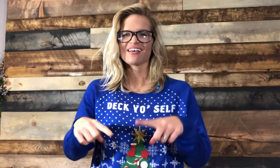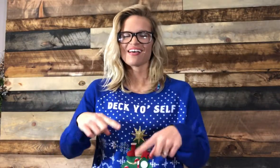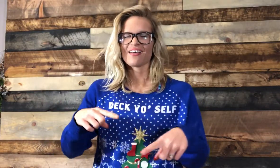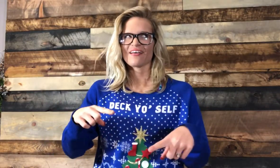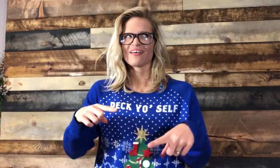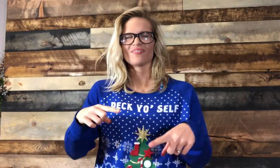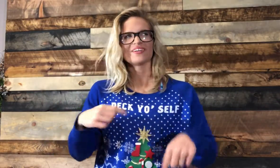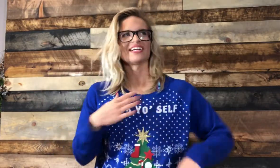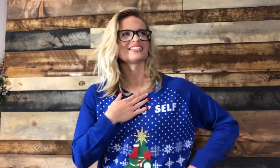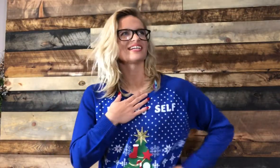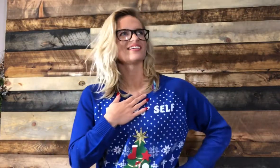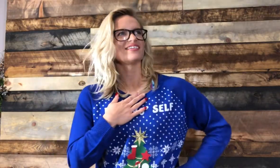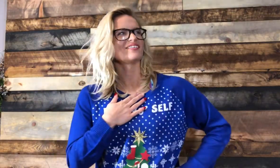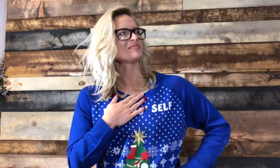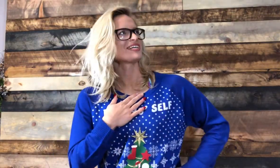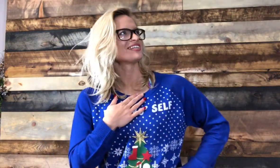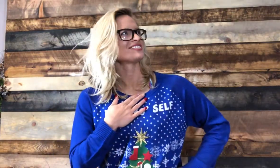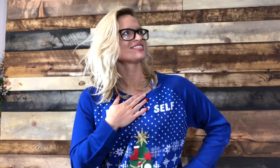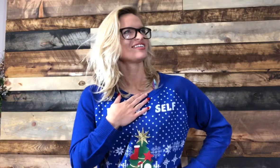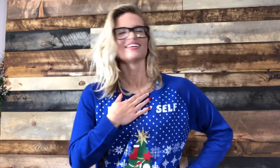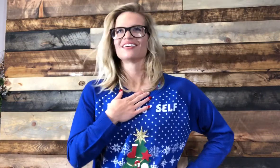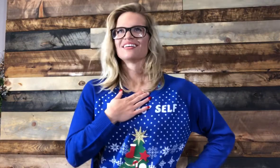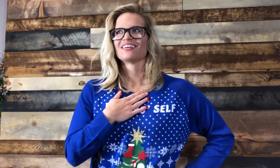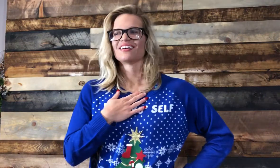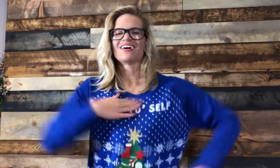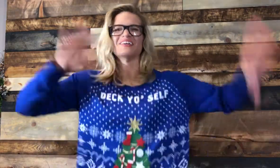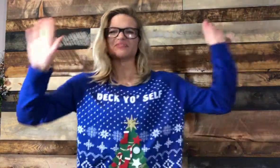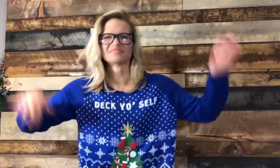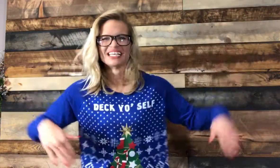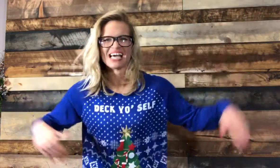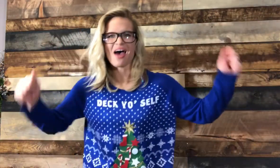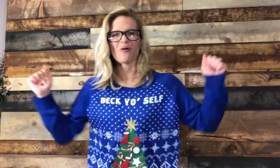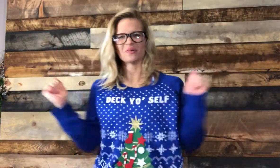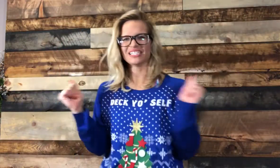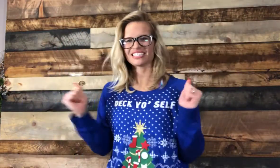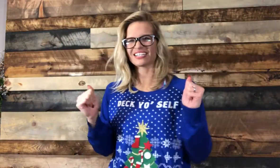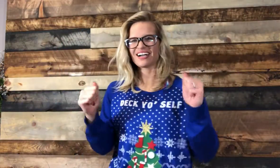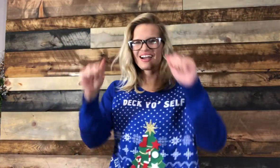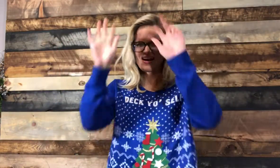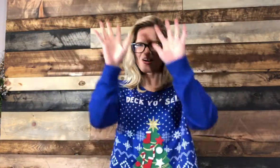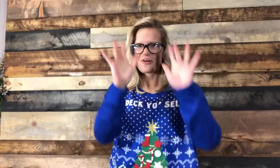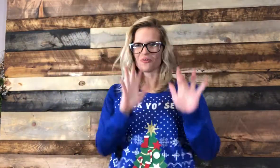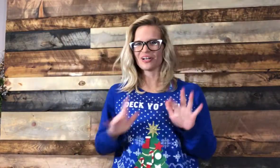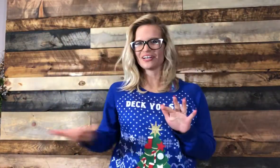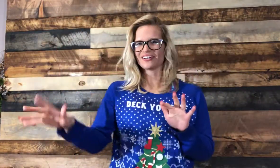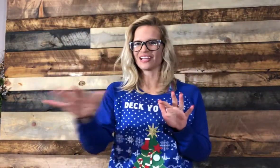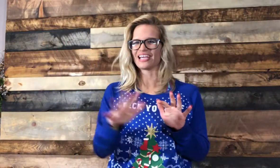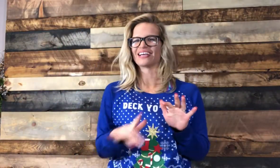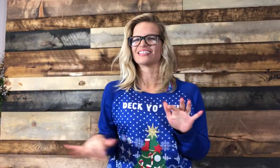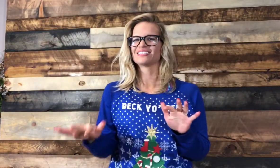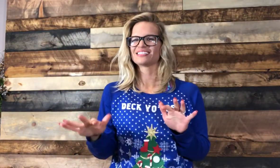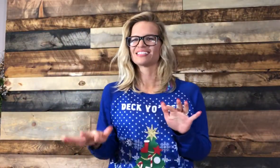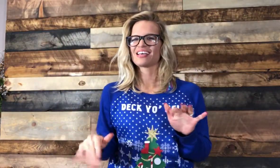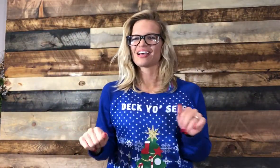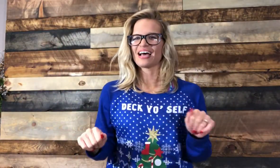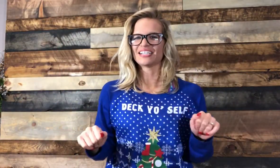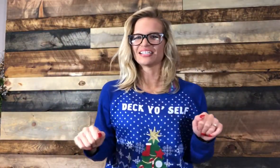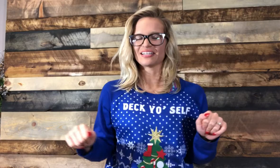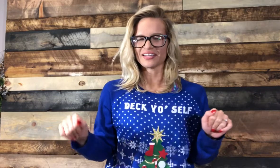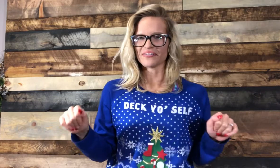what did I sign? Oh my gosh. Oh, Winter Wonderland. I did the